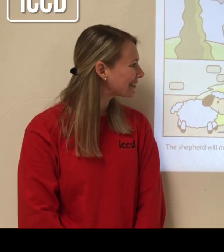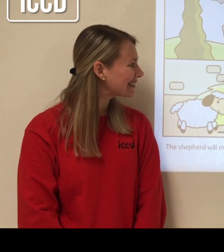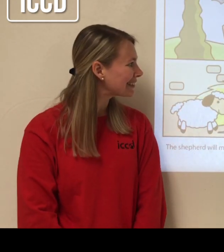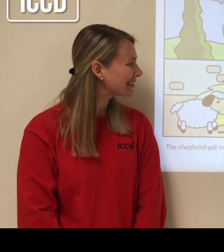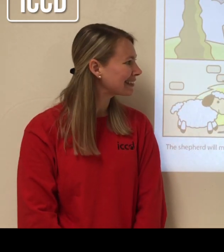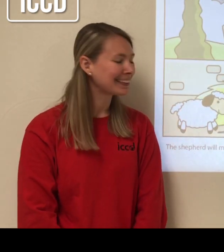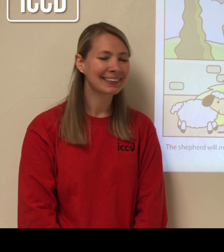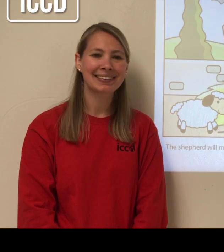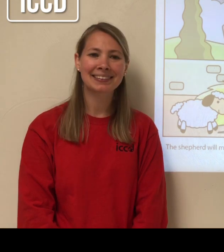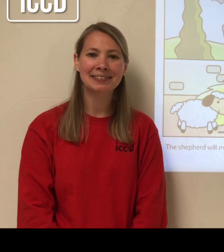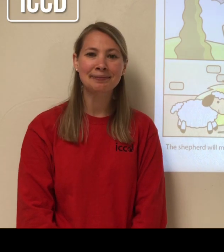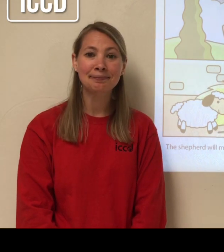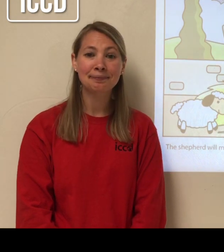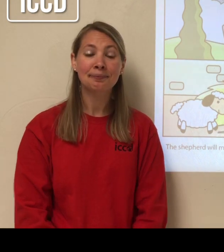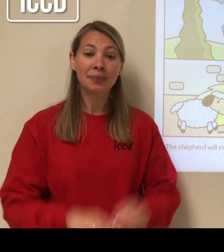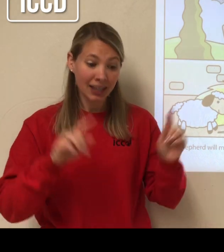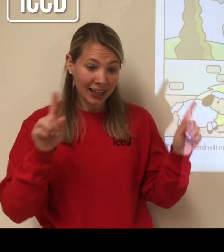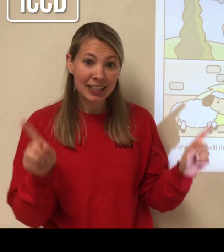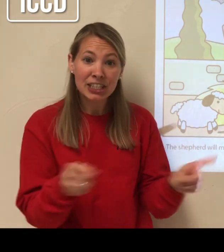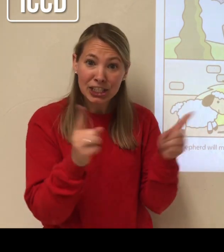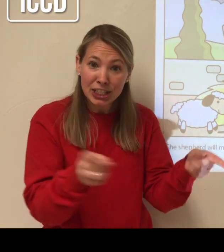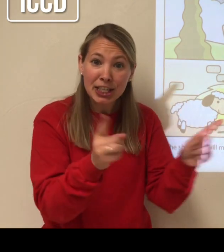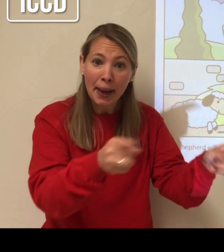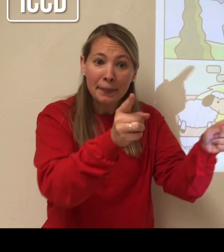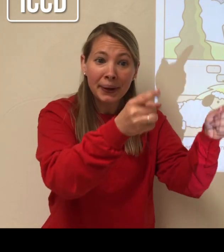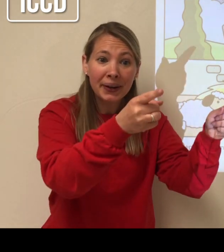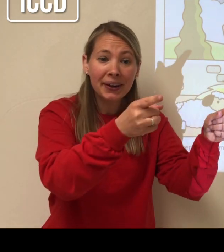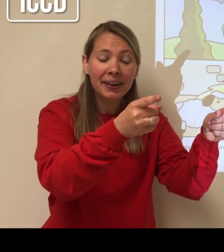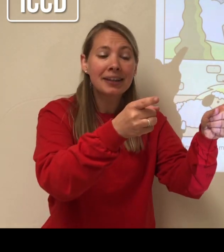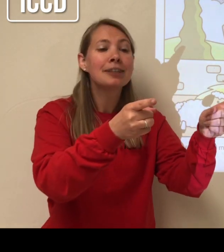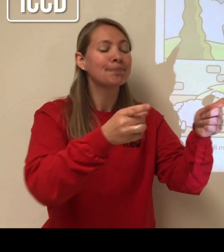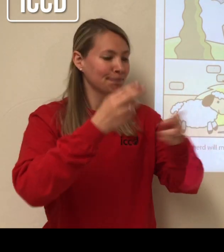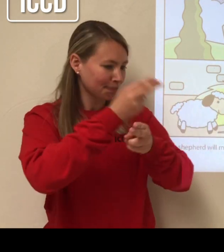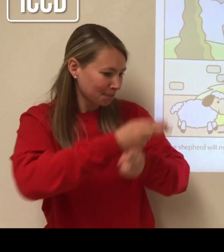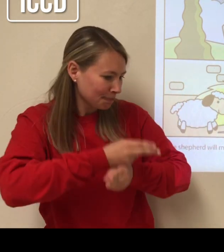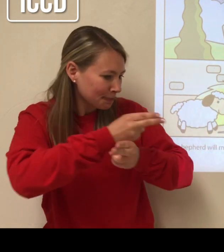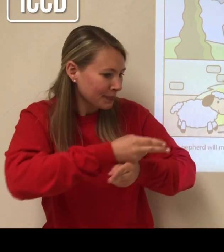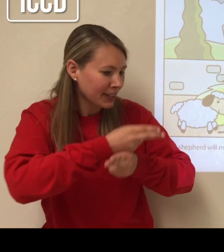The shepherd will make sure that his sheep have everything they need.